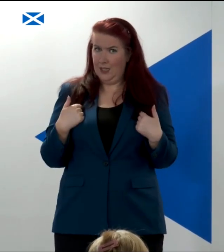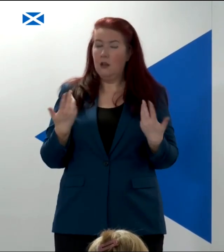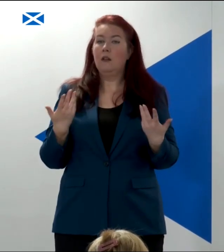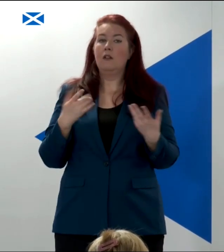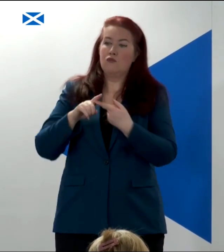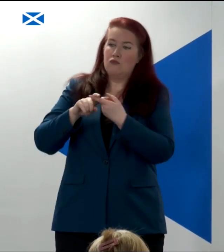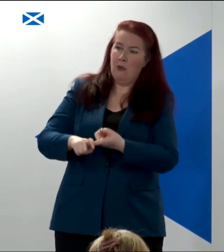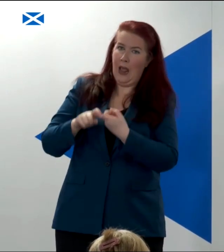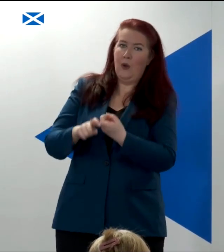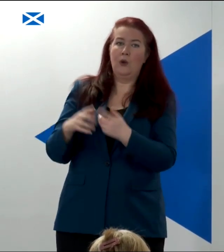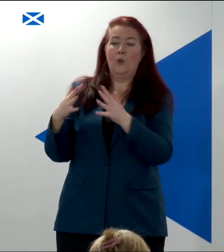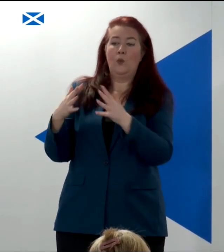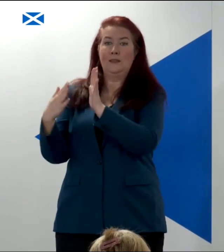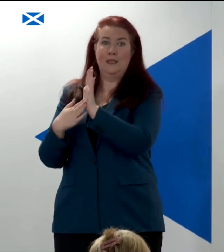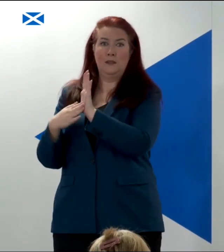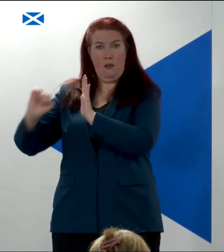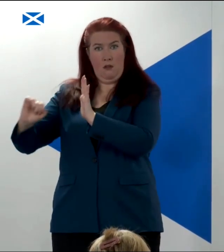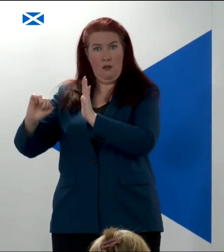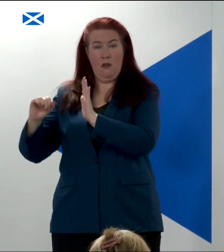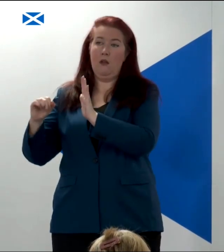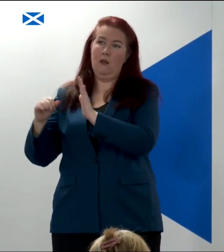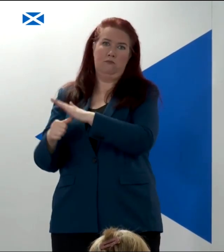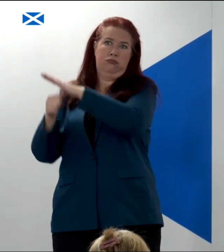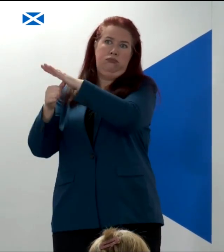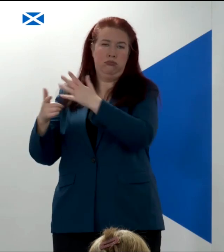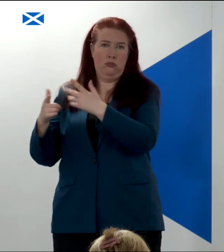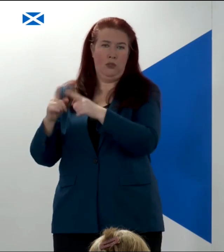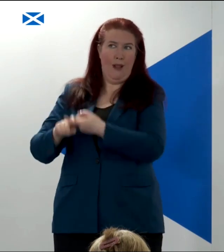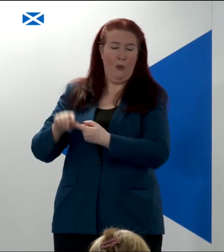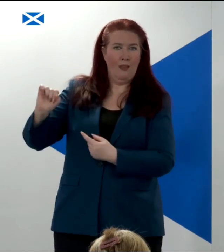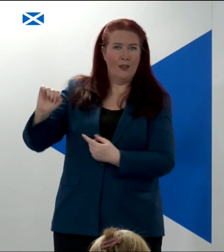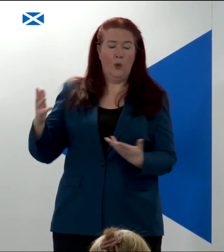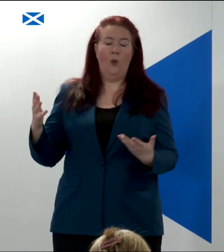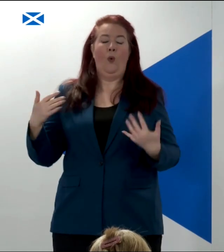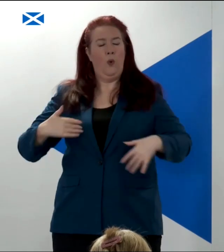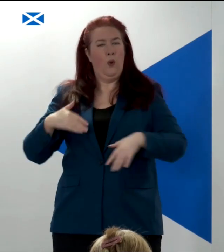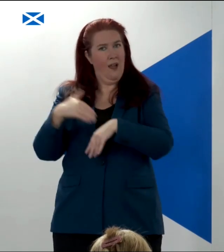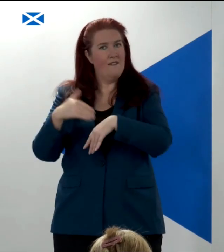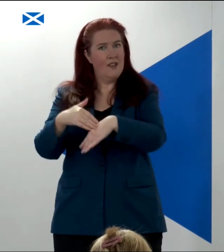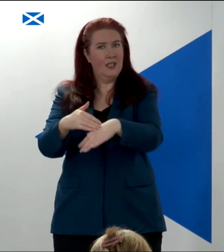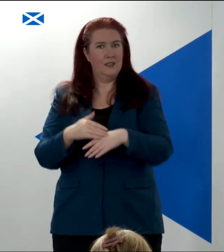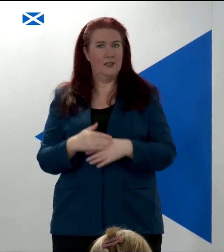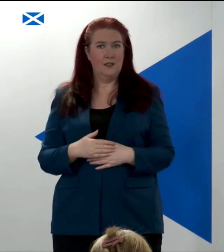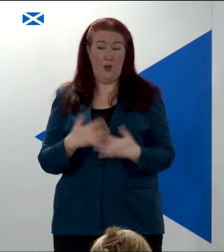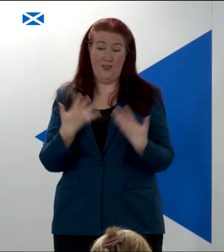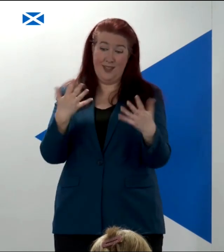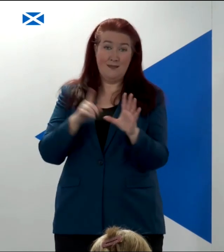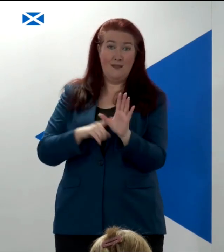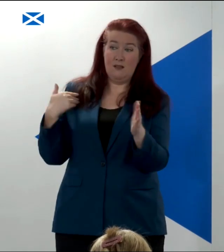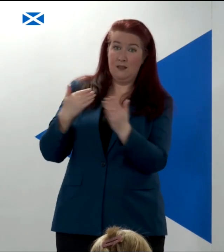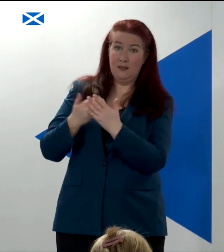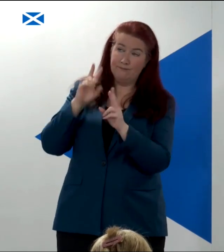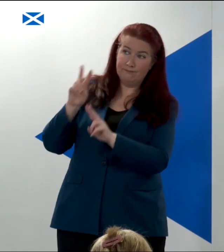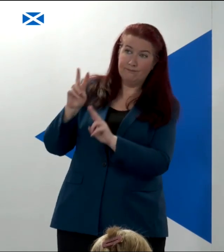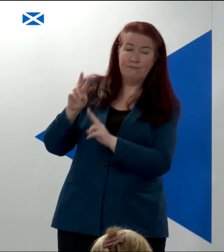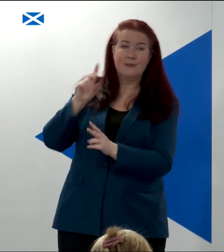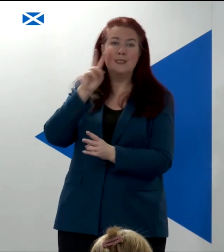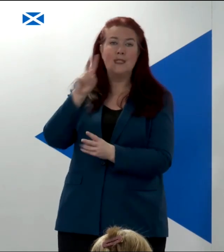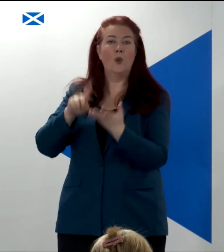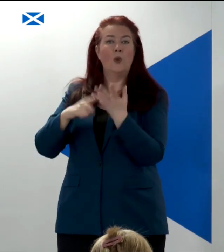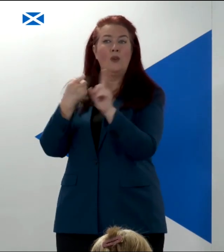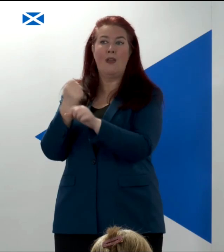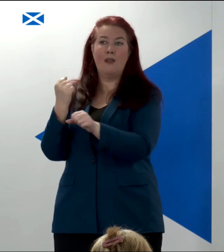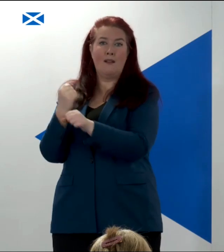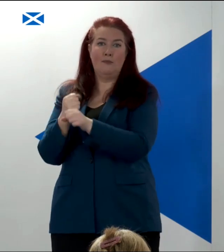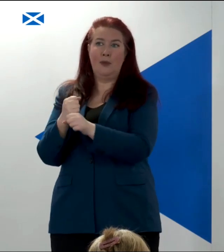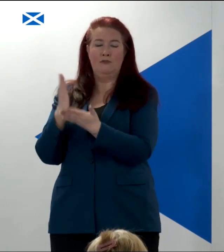supremacy has real consequences. We've spent the last decade looking on as the UK government undermines